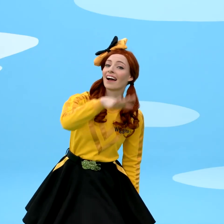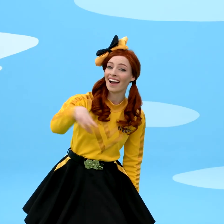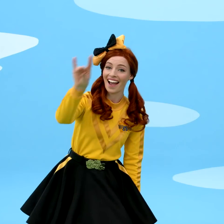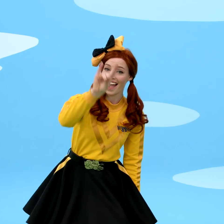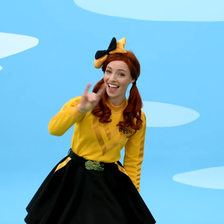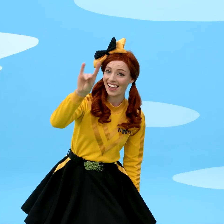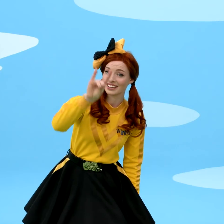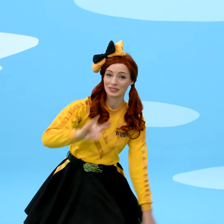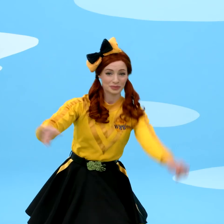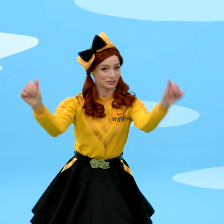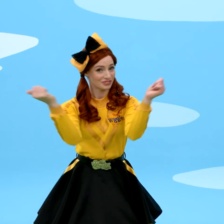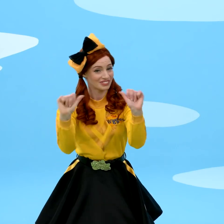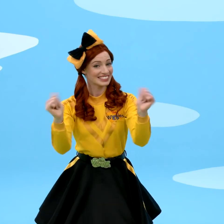After you play with animals